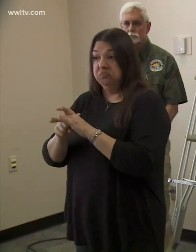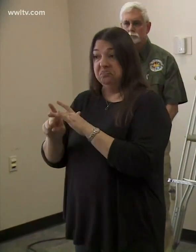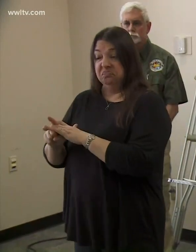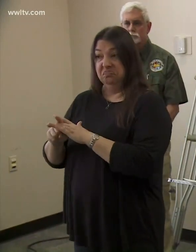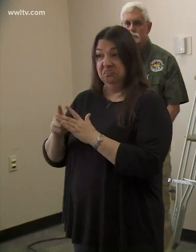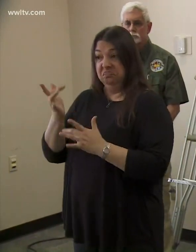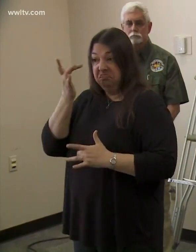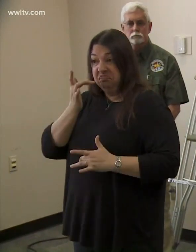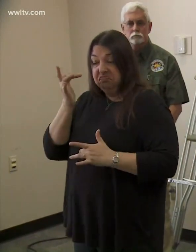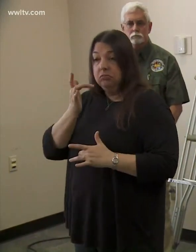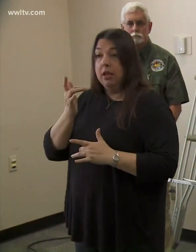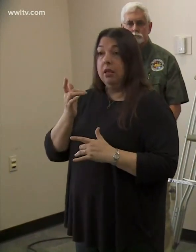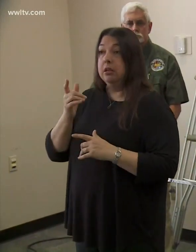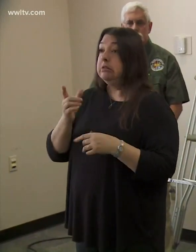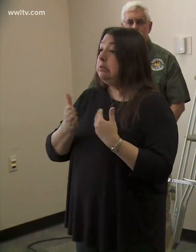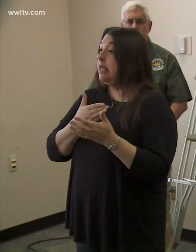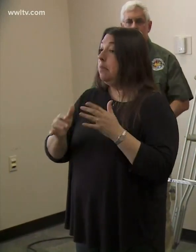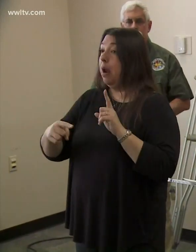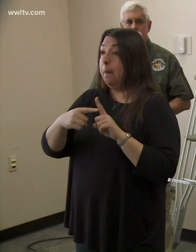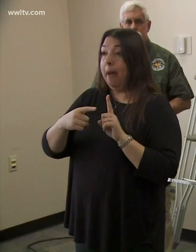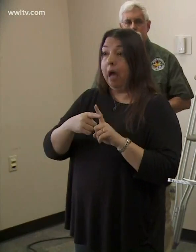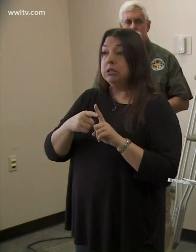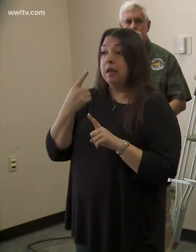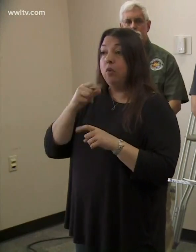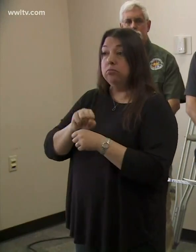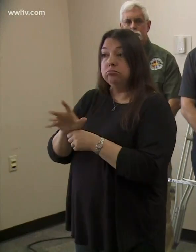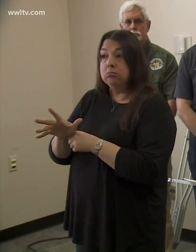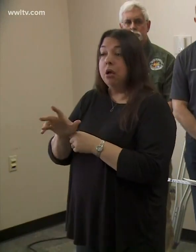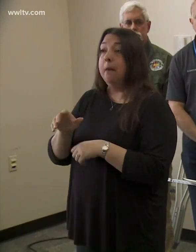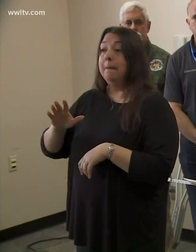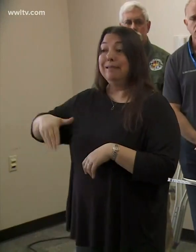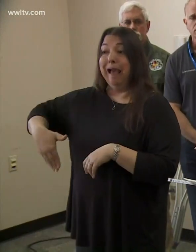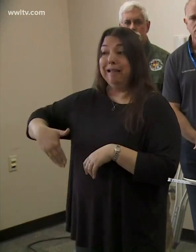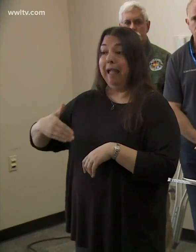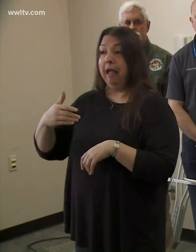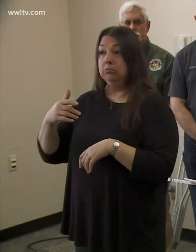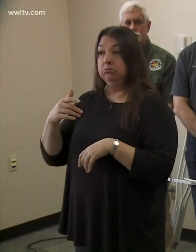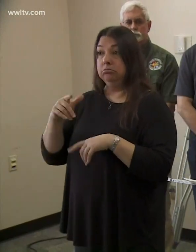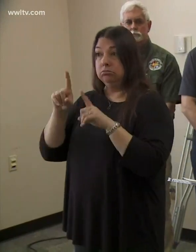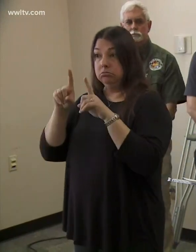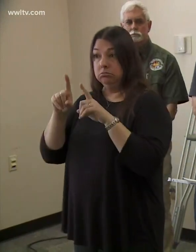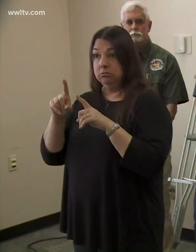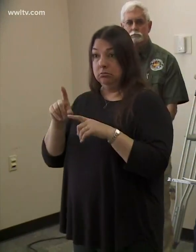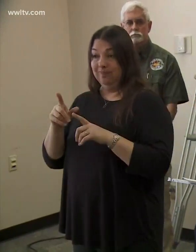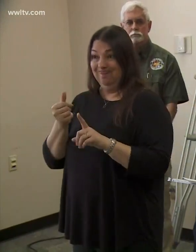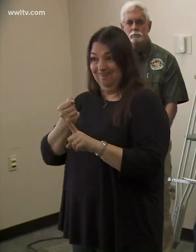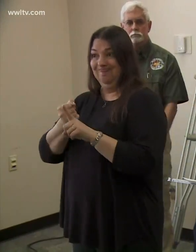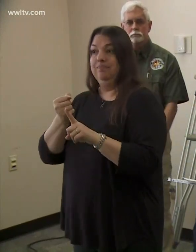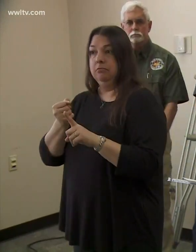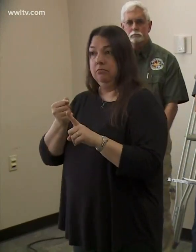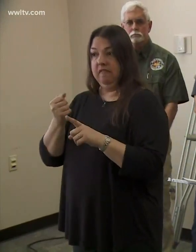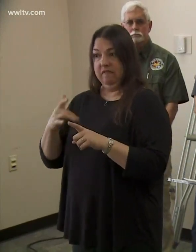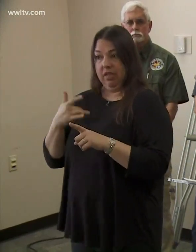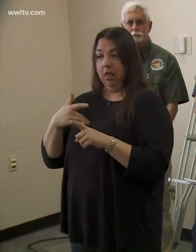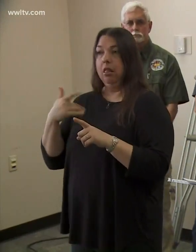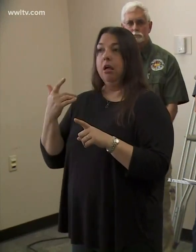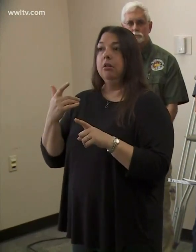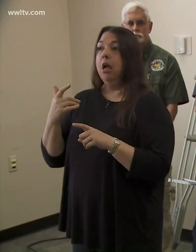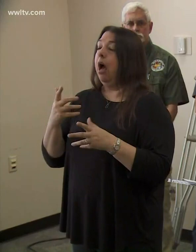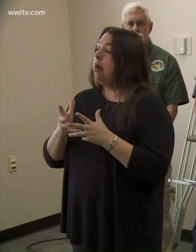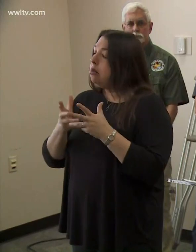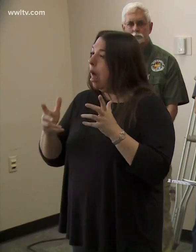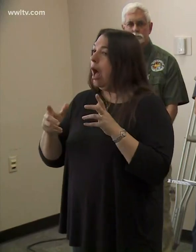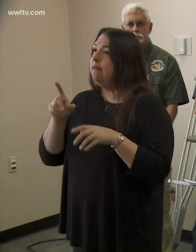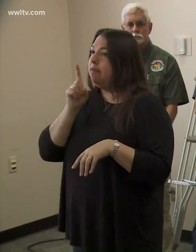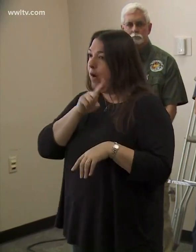are positive for this virus and you, you don't have symptoms yet and you are tested, it's gonna, it's a lot of false negatives